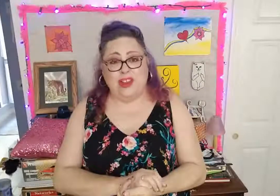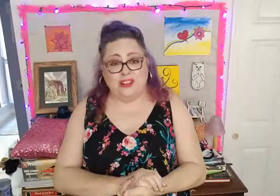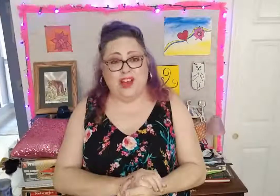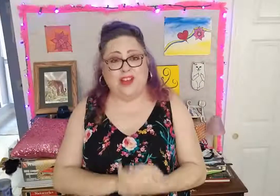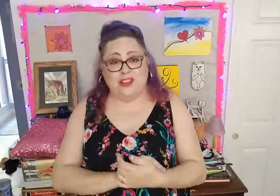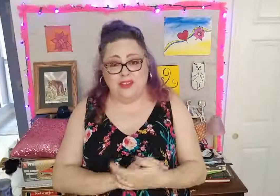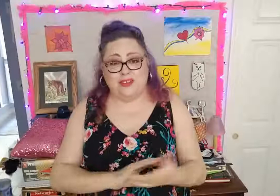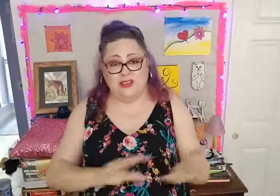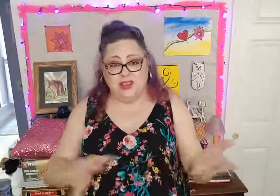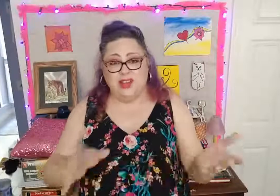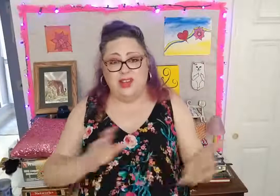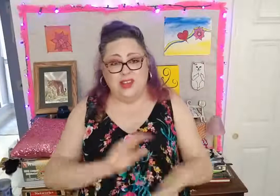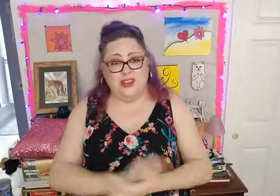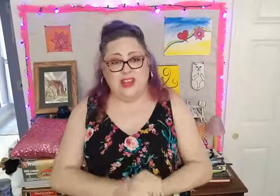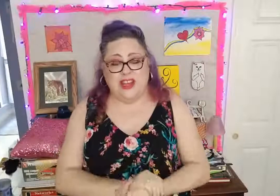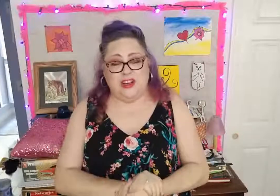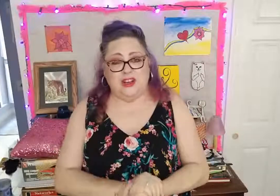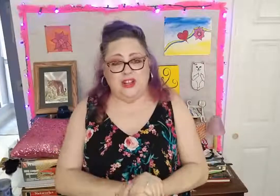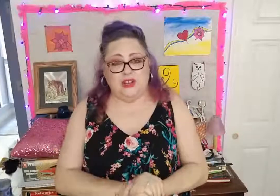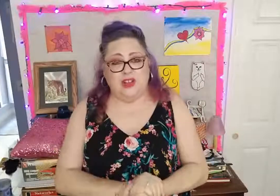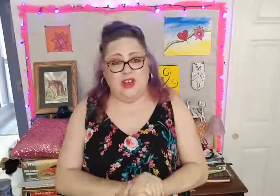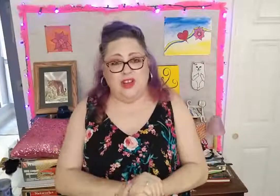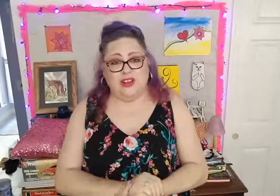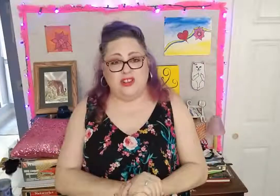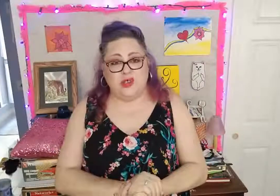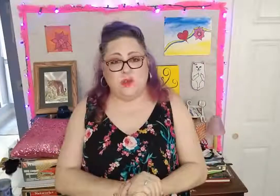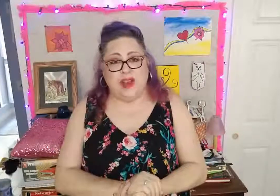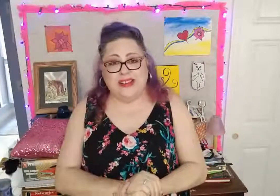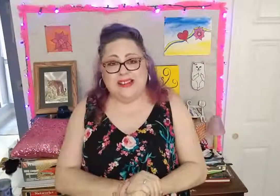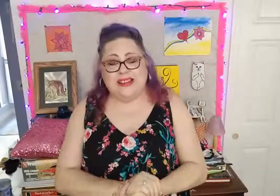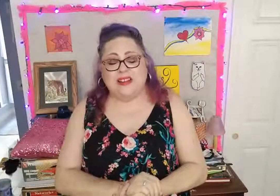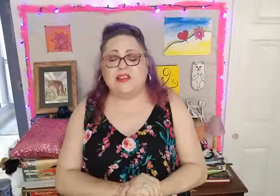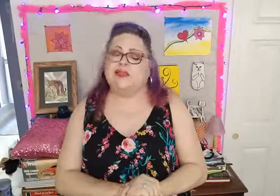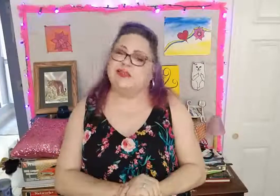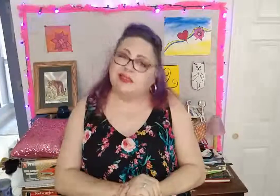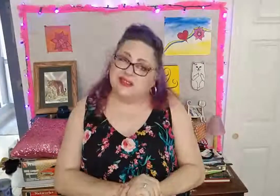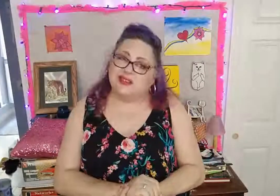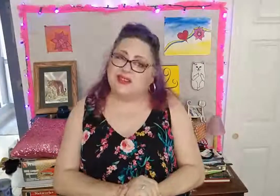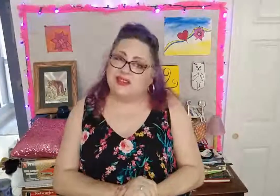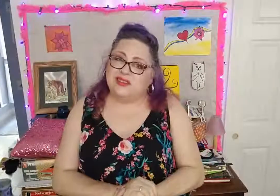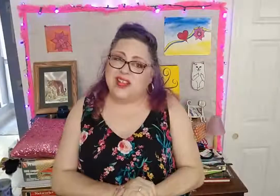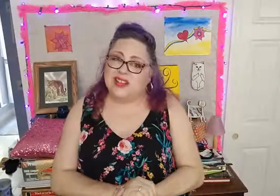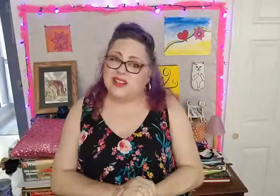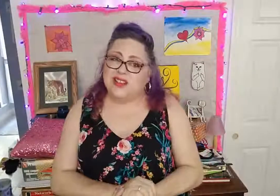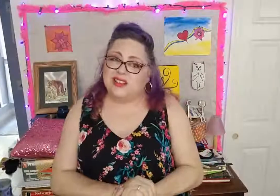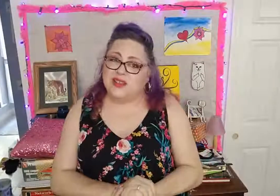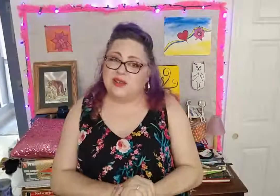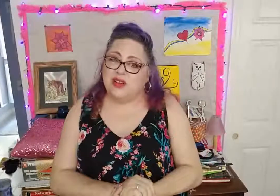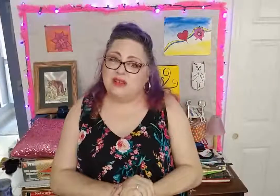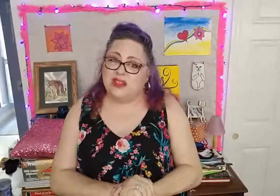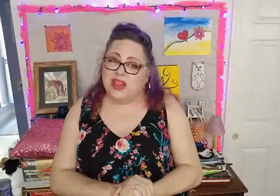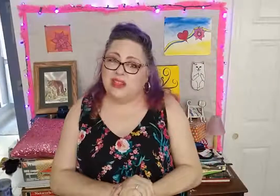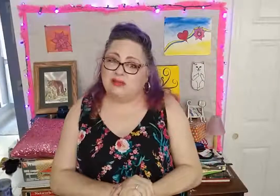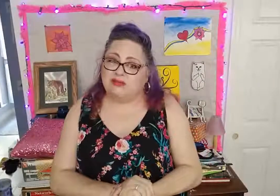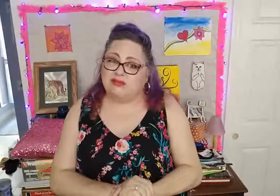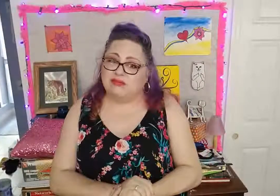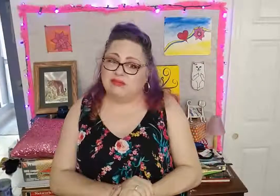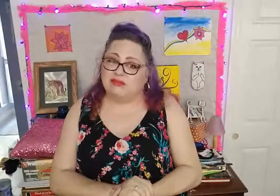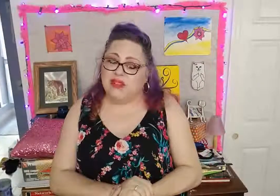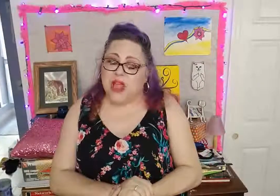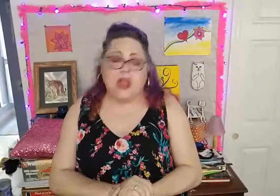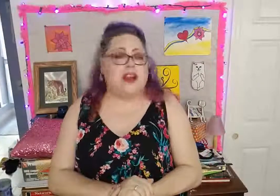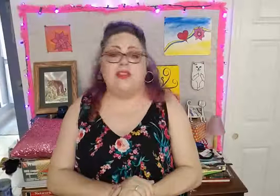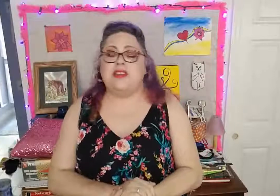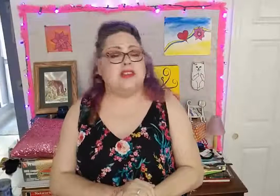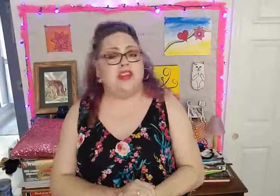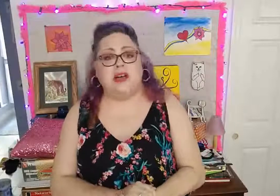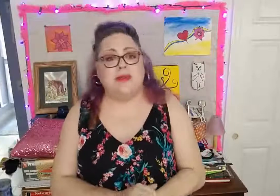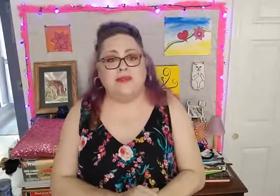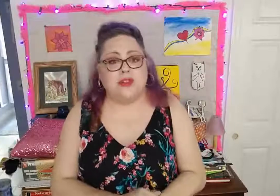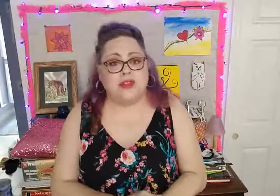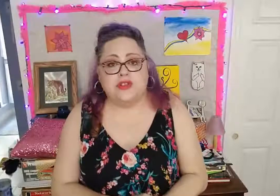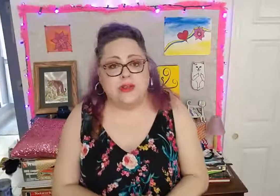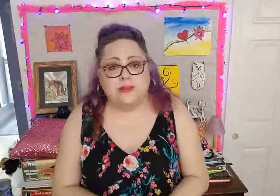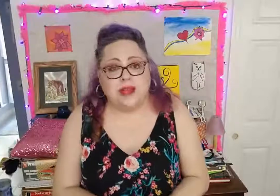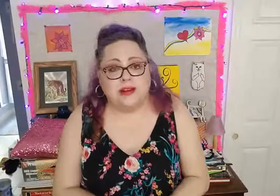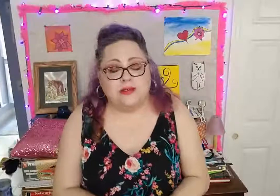out on the heater too long and just waiting, that's a not-so-good thing. Now, this is not my first trip there.